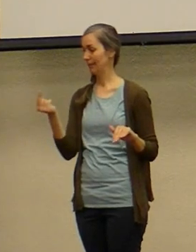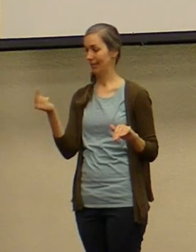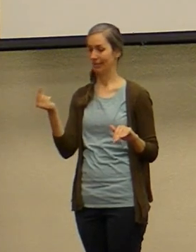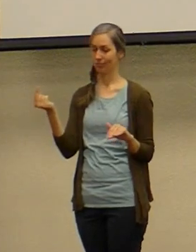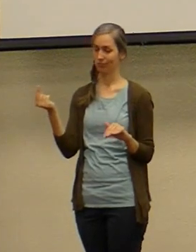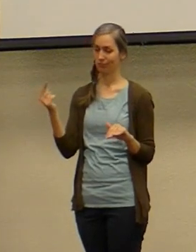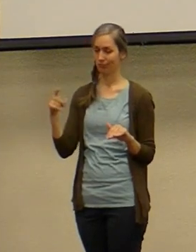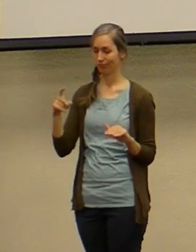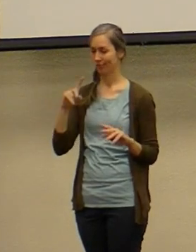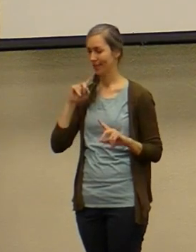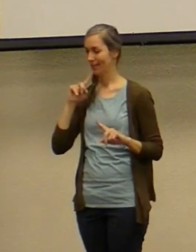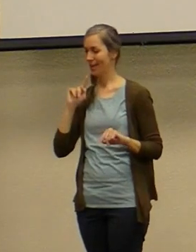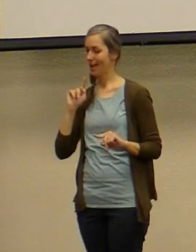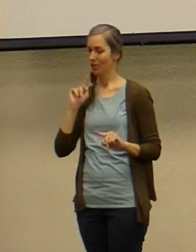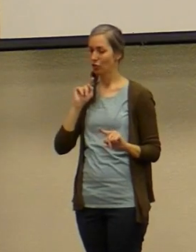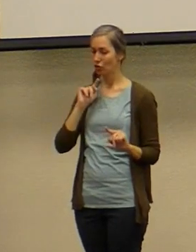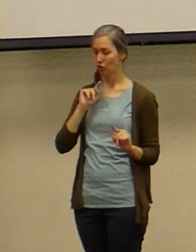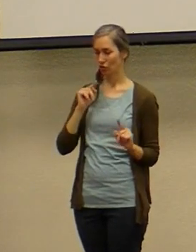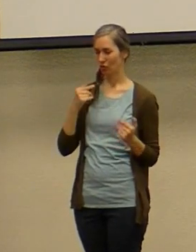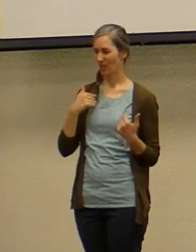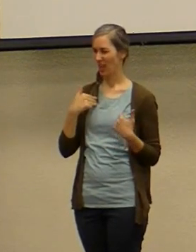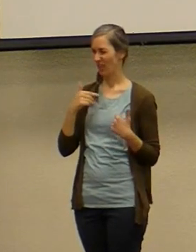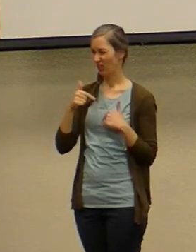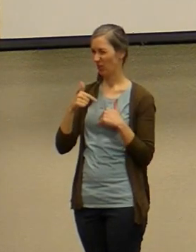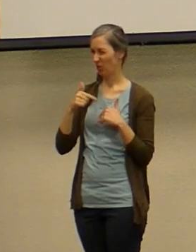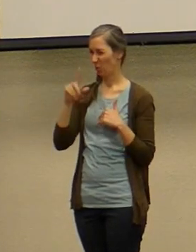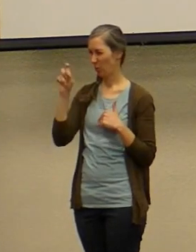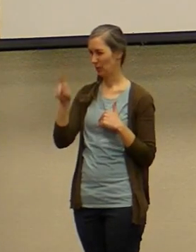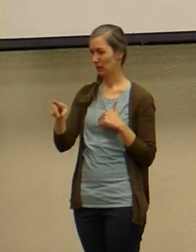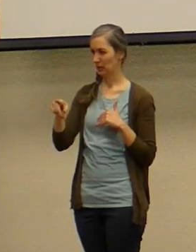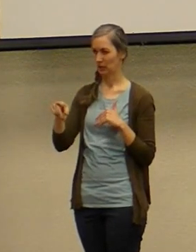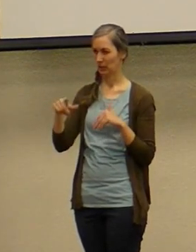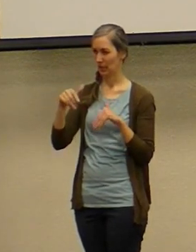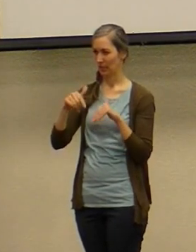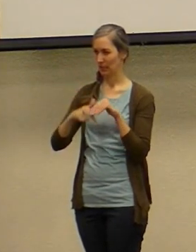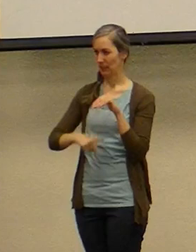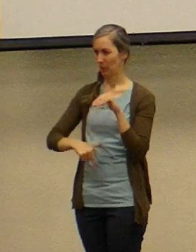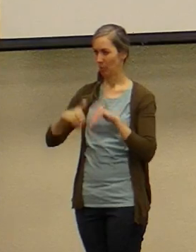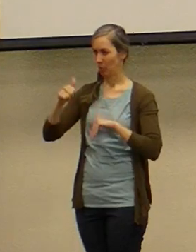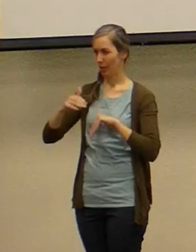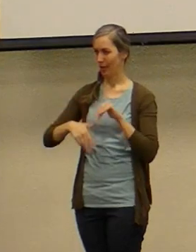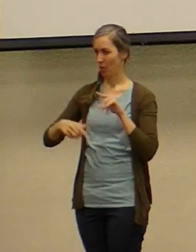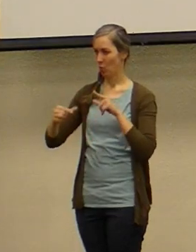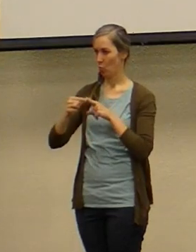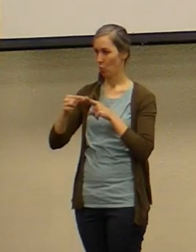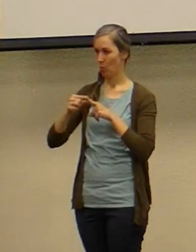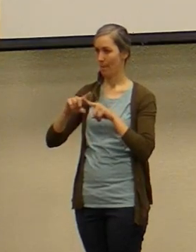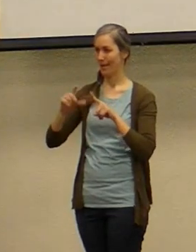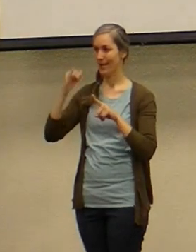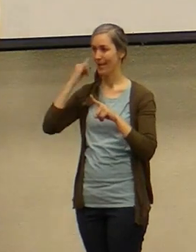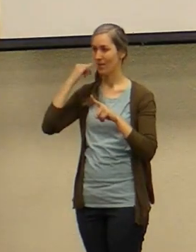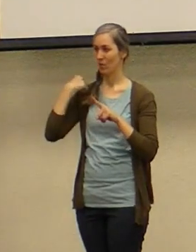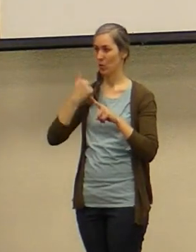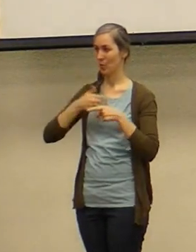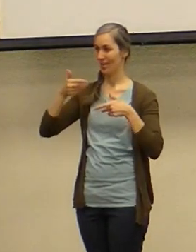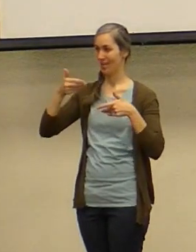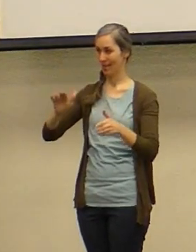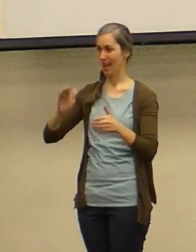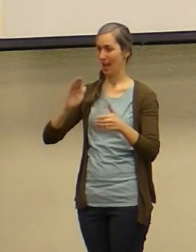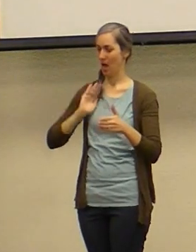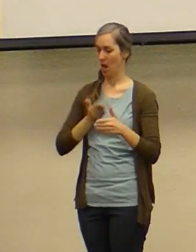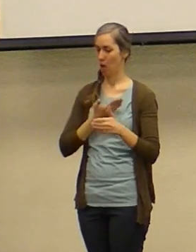to questions that are deeper than oftentimes we have words for but when we allow our child